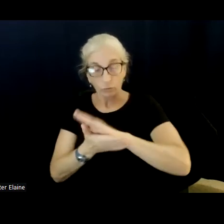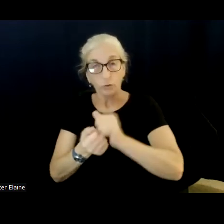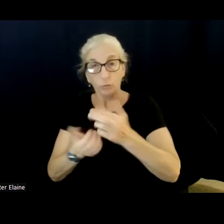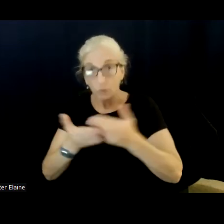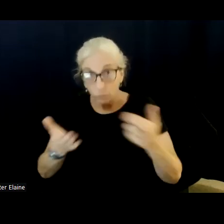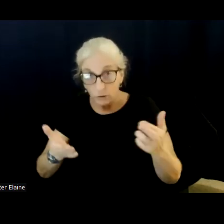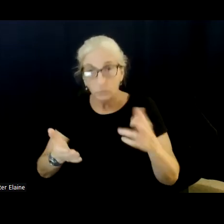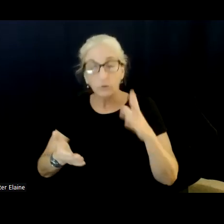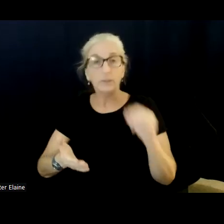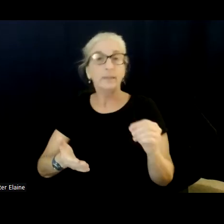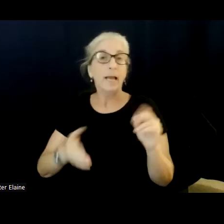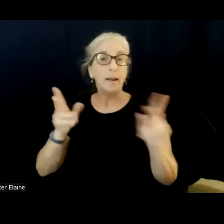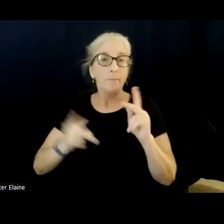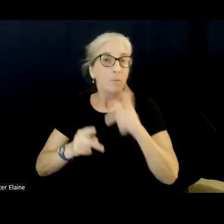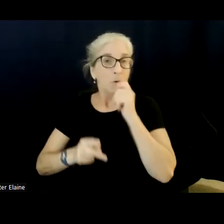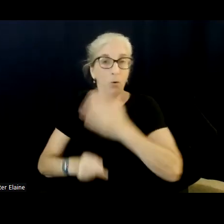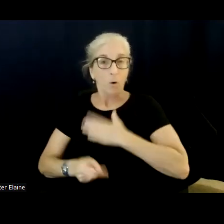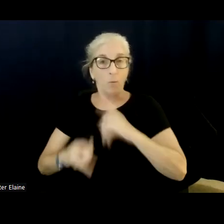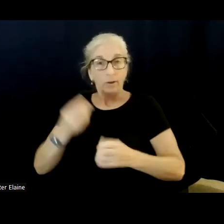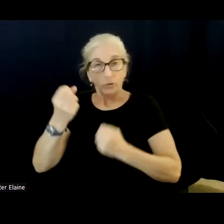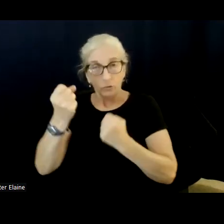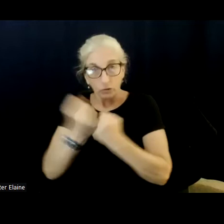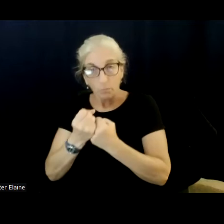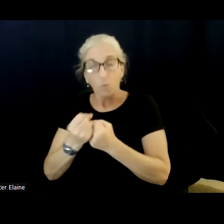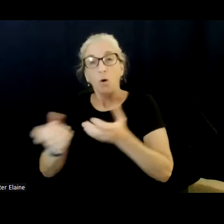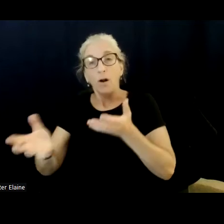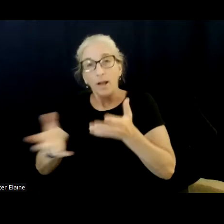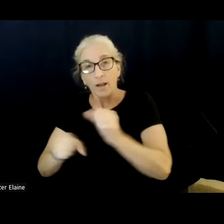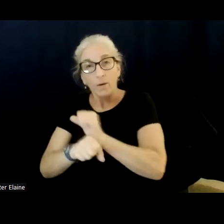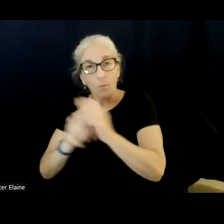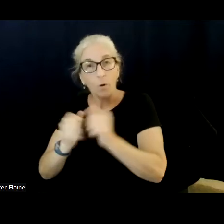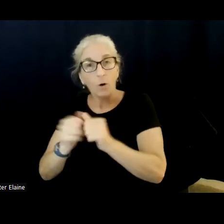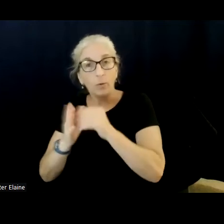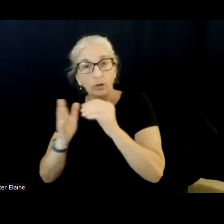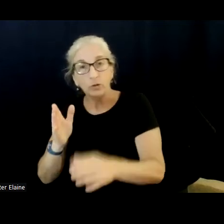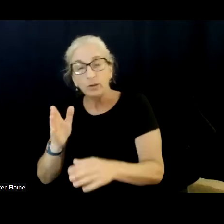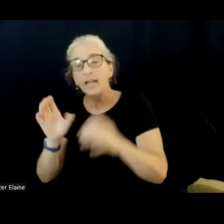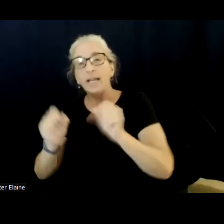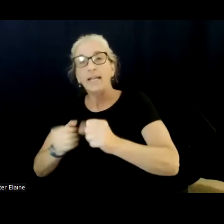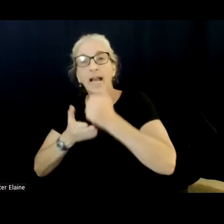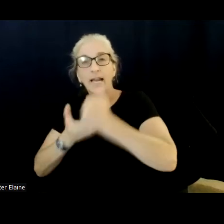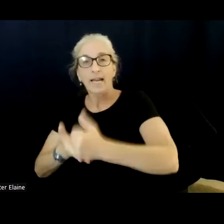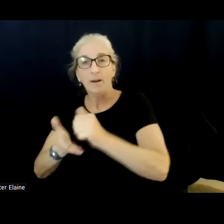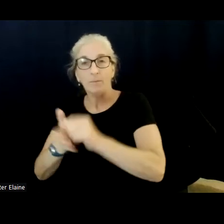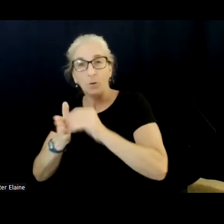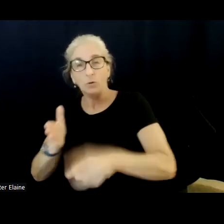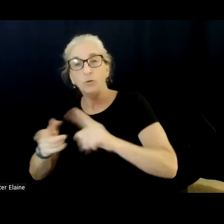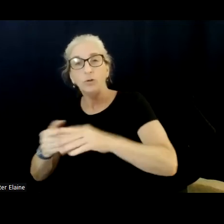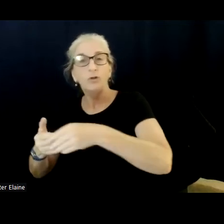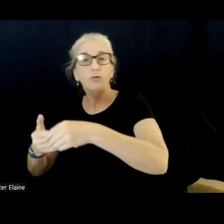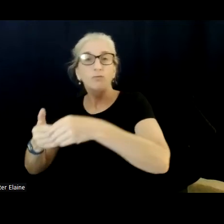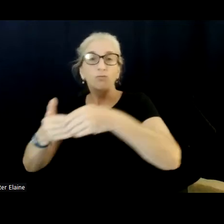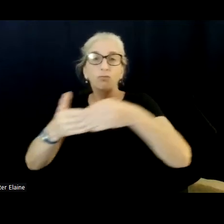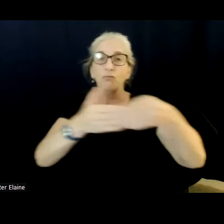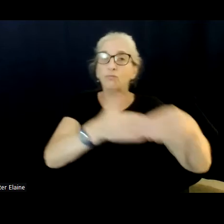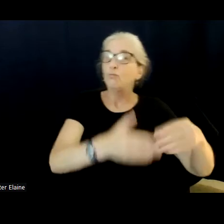away, uh, from potentially, uh, a future that would involve crime and be used by other people to commit crimes. And we need to